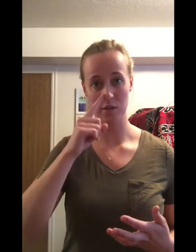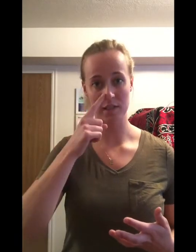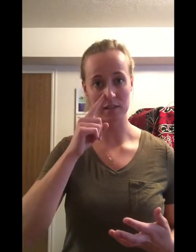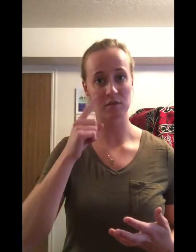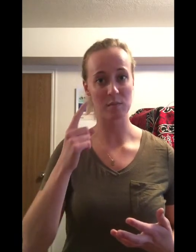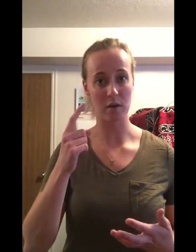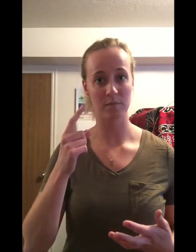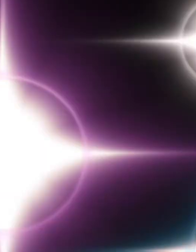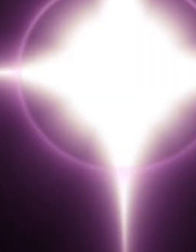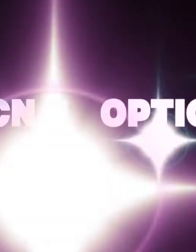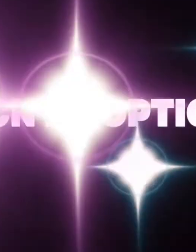your sense of smell.